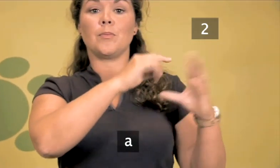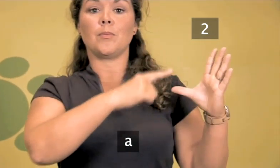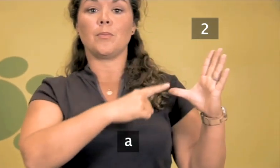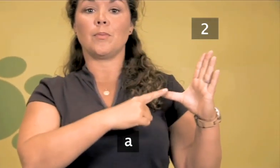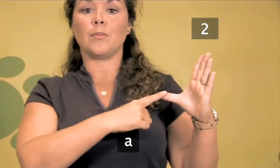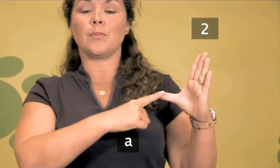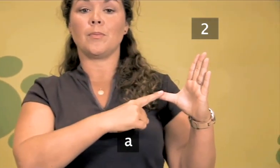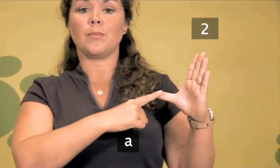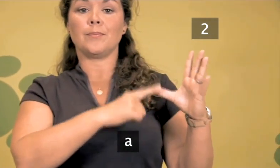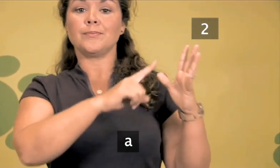Paula